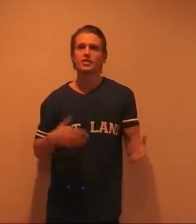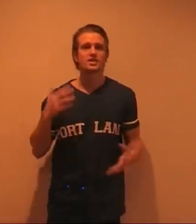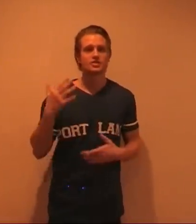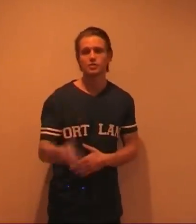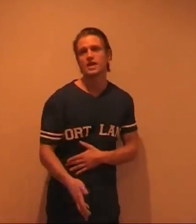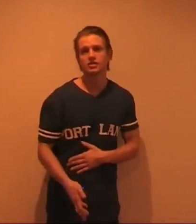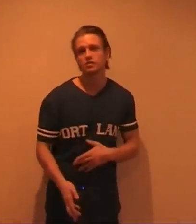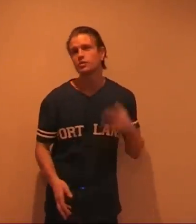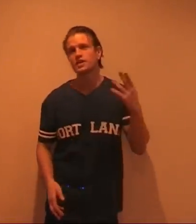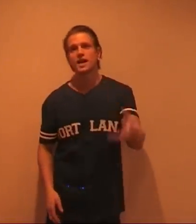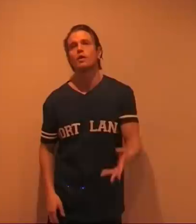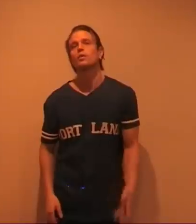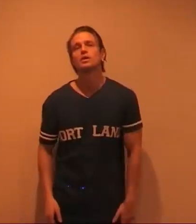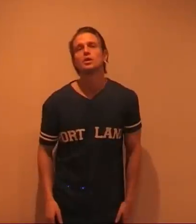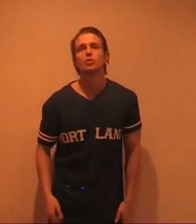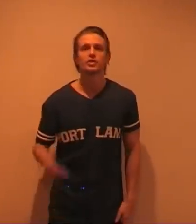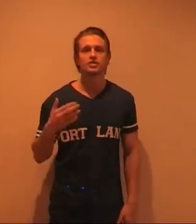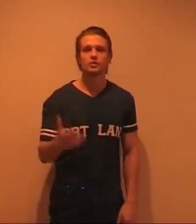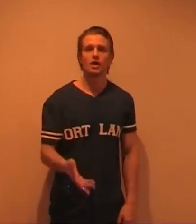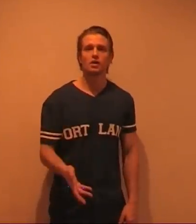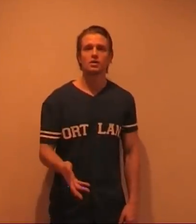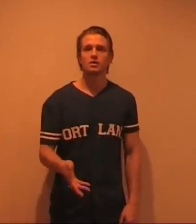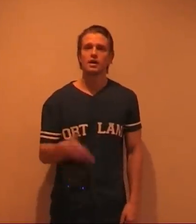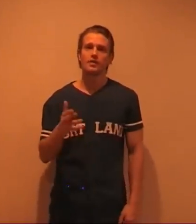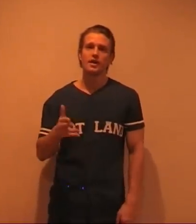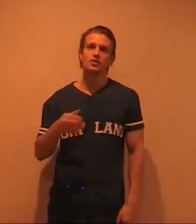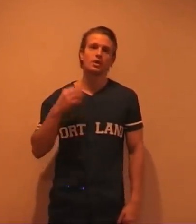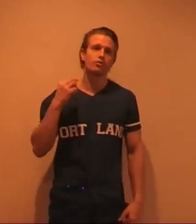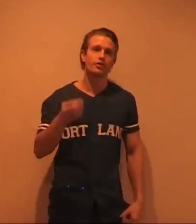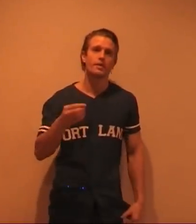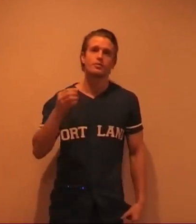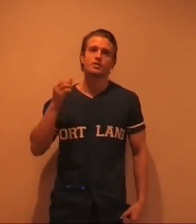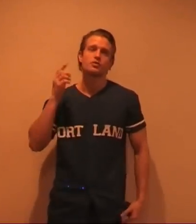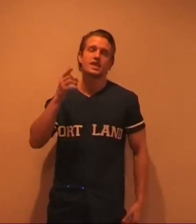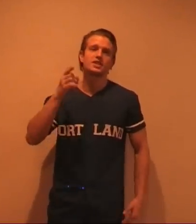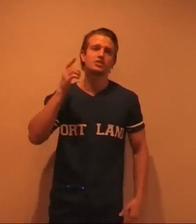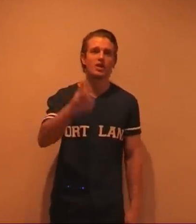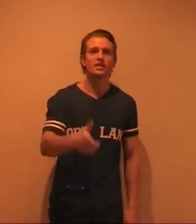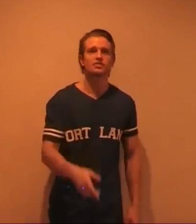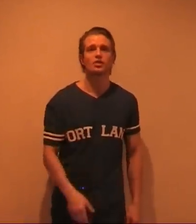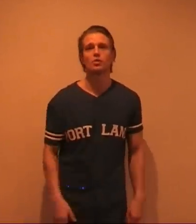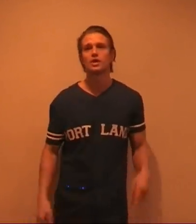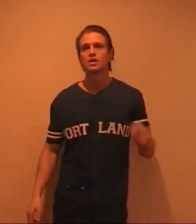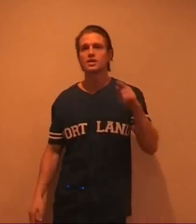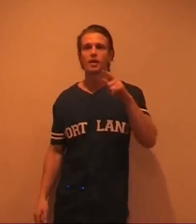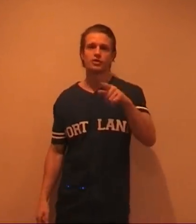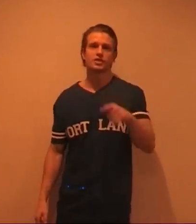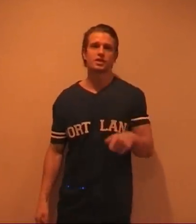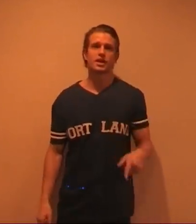thirties it's too late. So do it now while you're still young and then you're going to preempt those aging signs. So get on the skin care